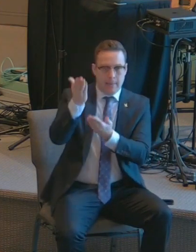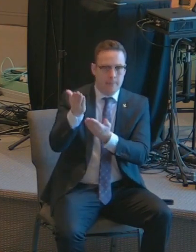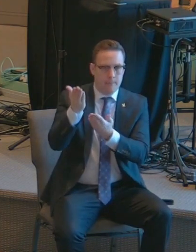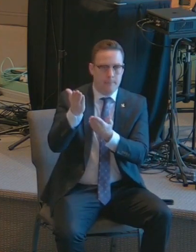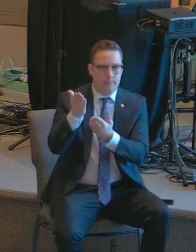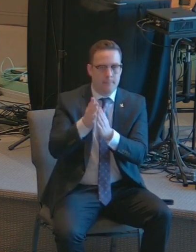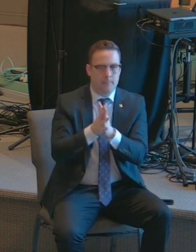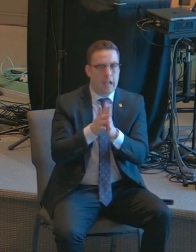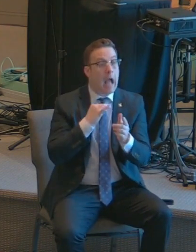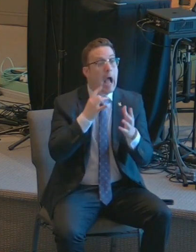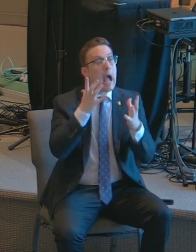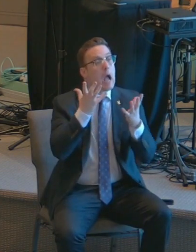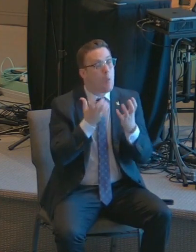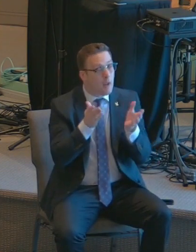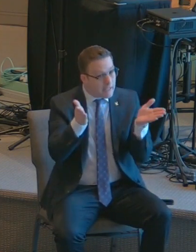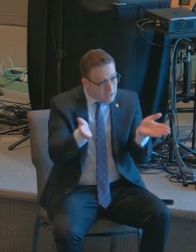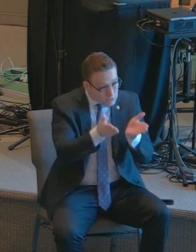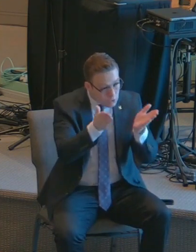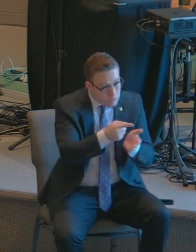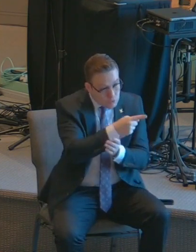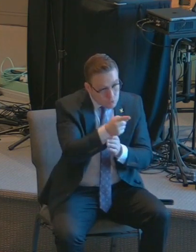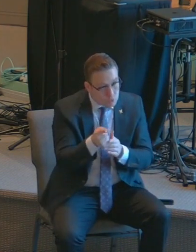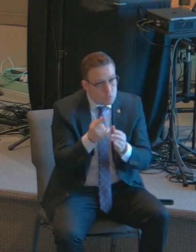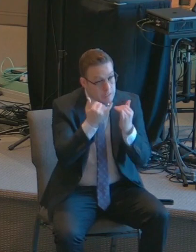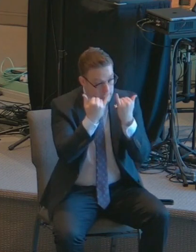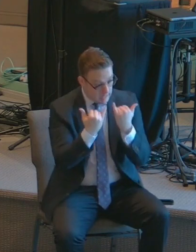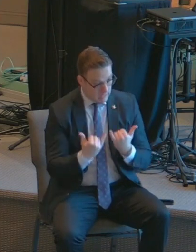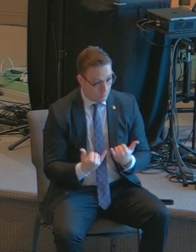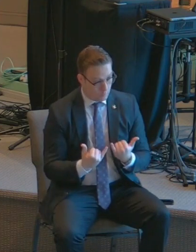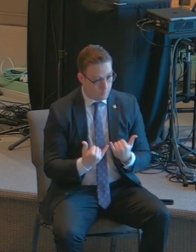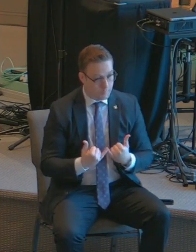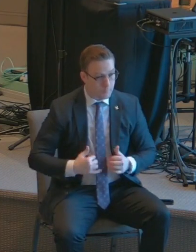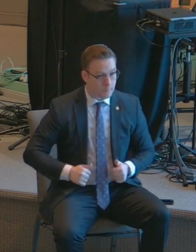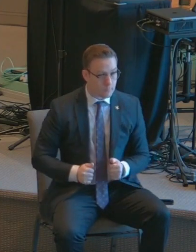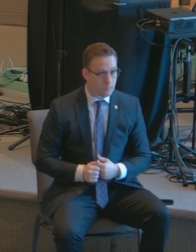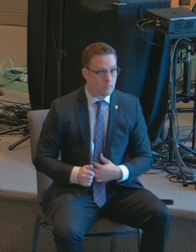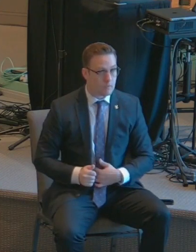And I just want to encourage you right now that